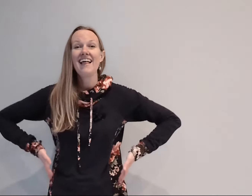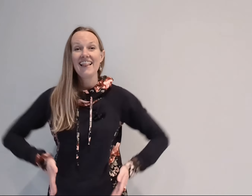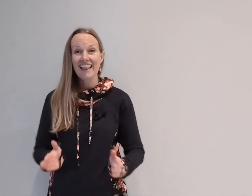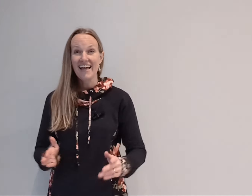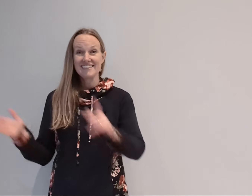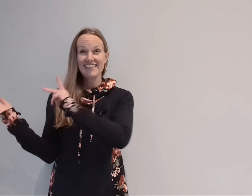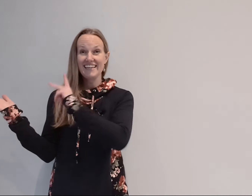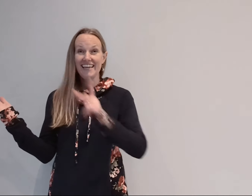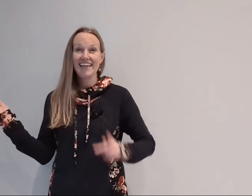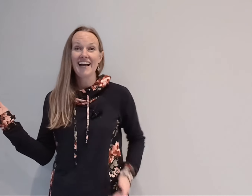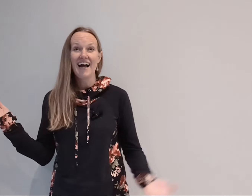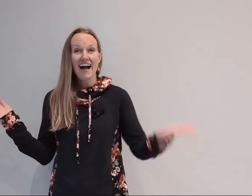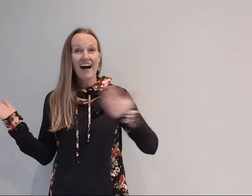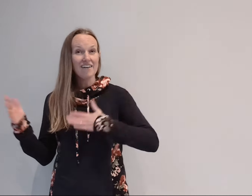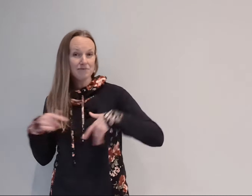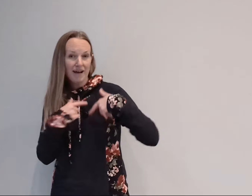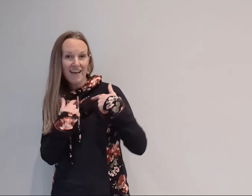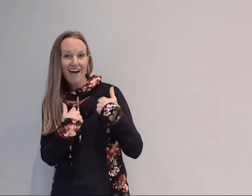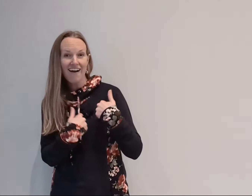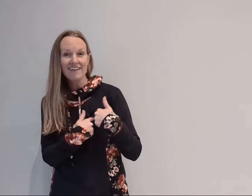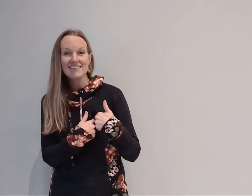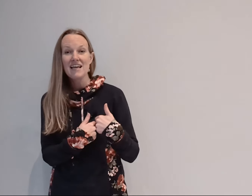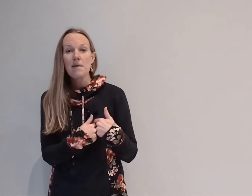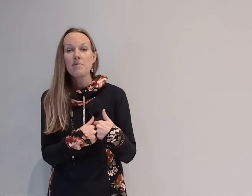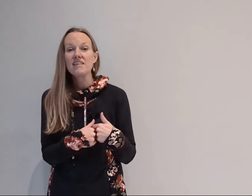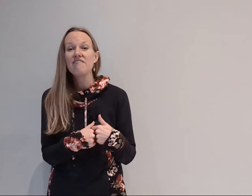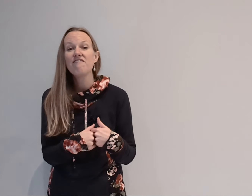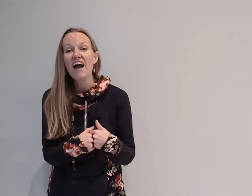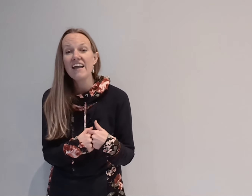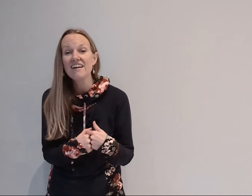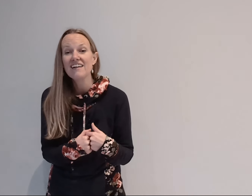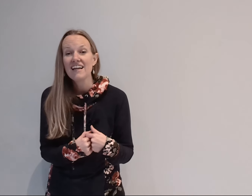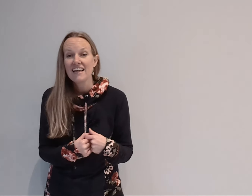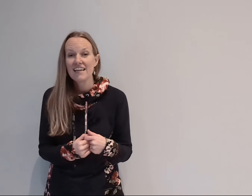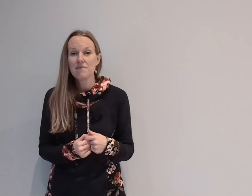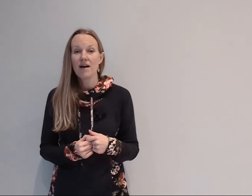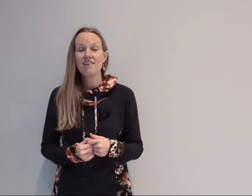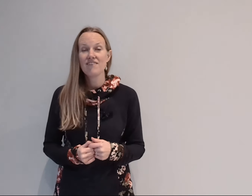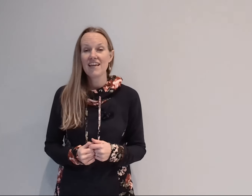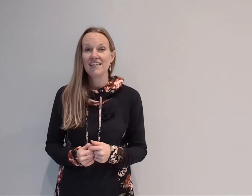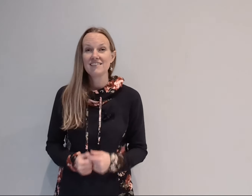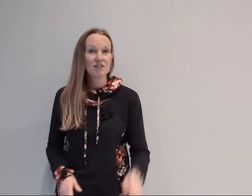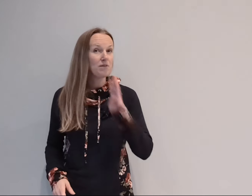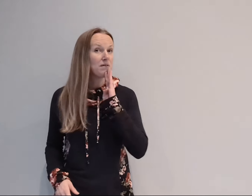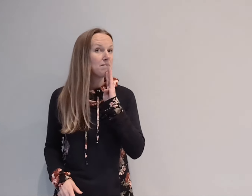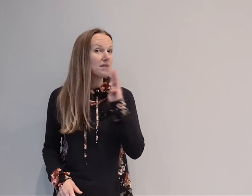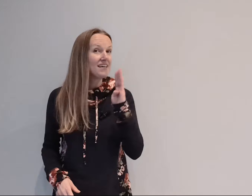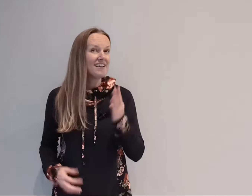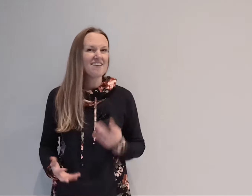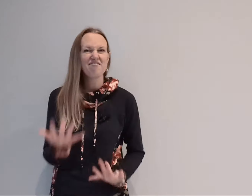let the king of my heart be the fire in my veins so be the